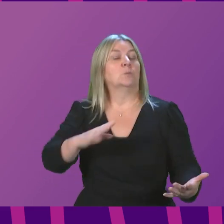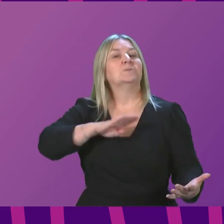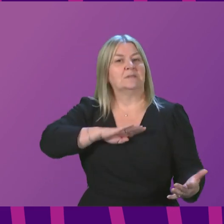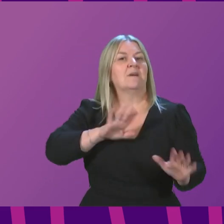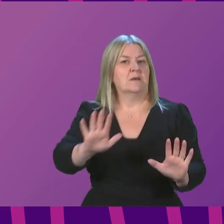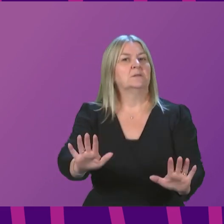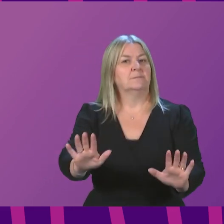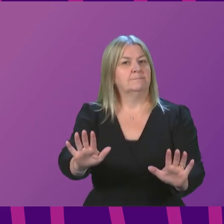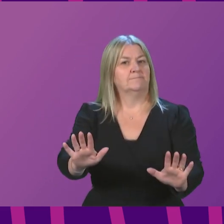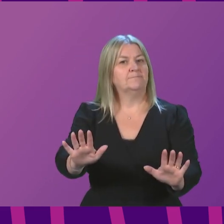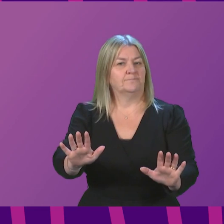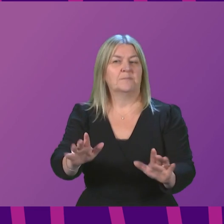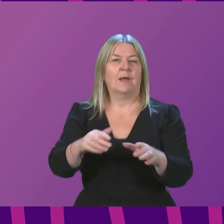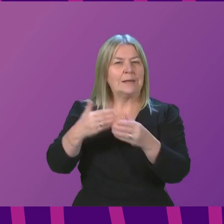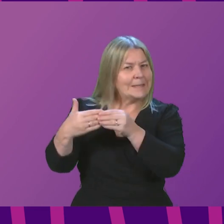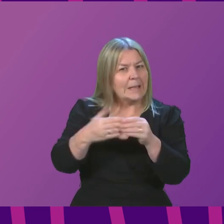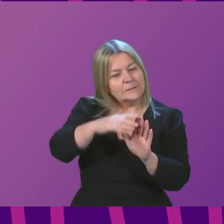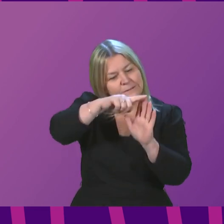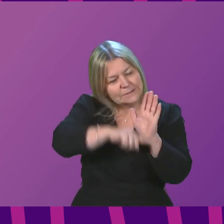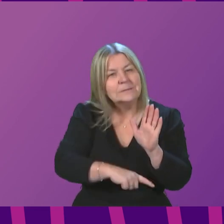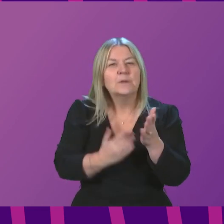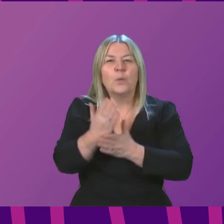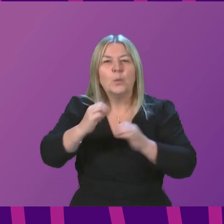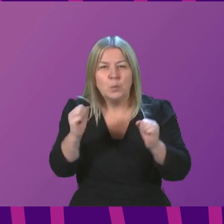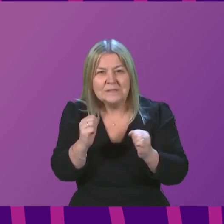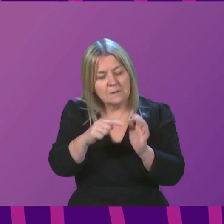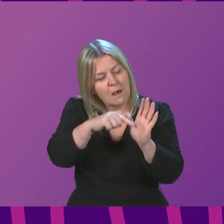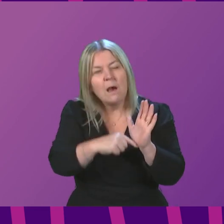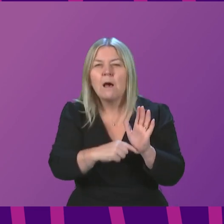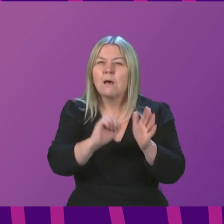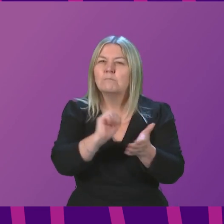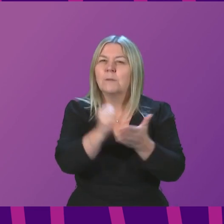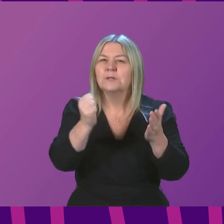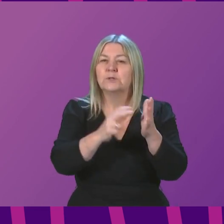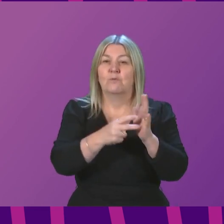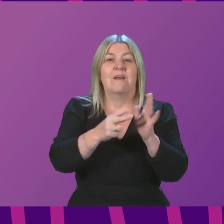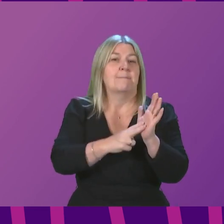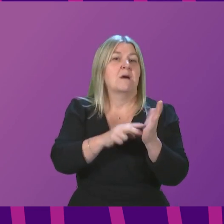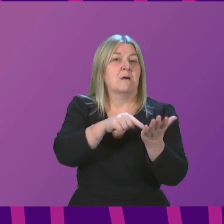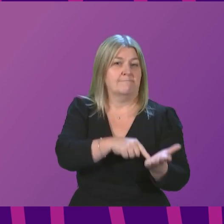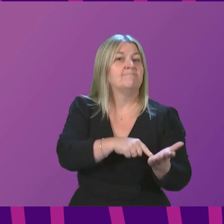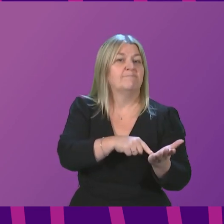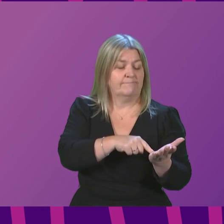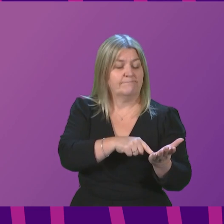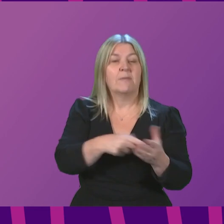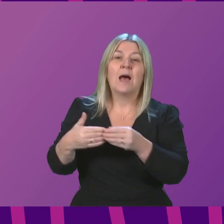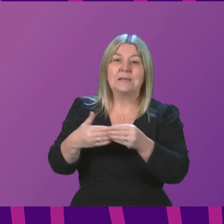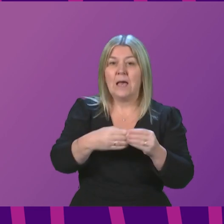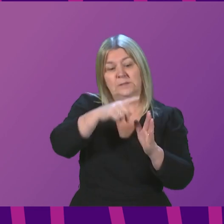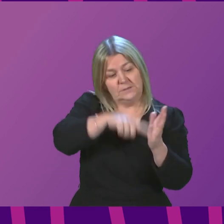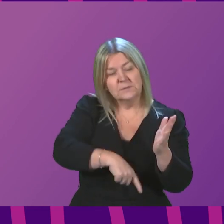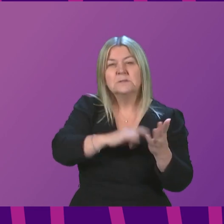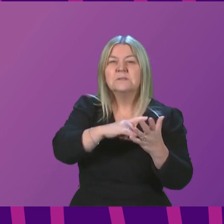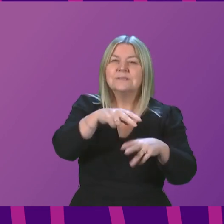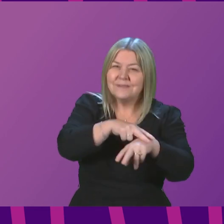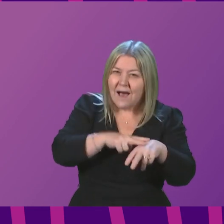covered within the winter respiratory guidance that was published in November, at the end of November. That guidance provides staff with the opportunity to